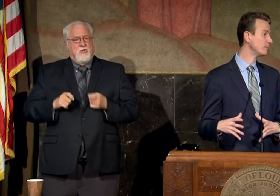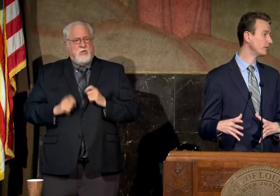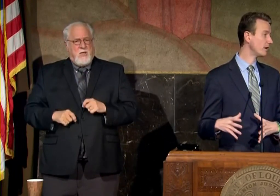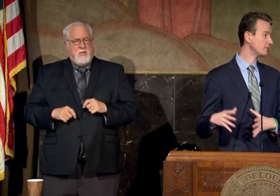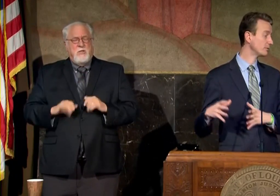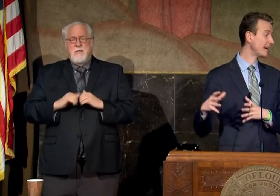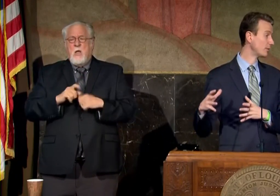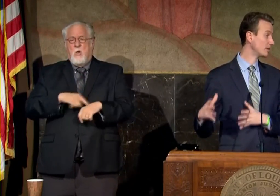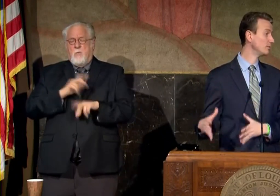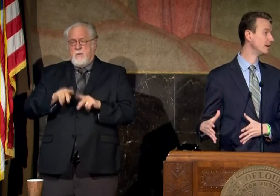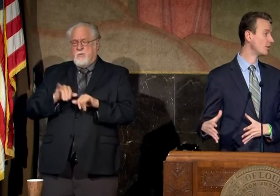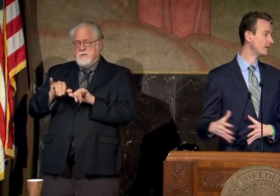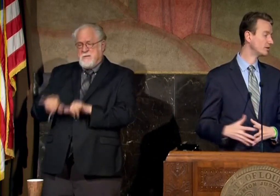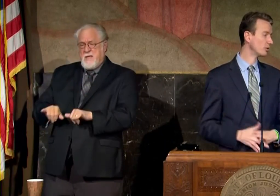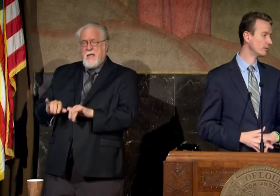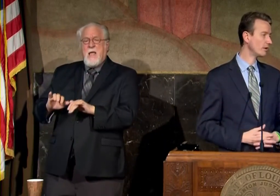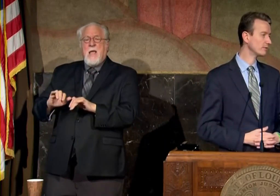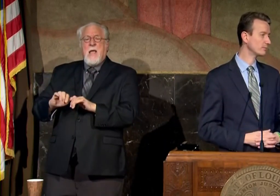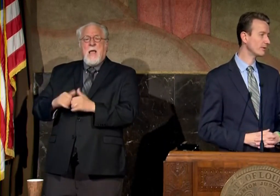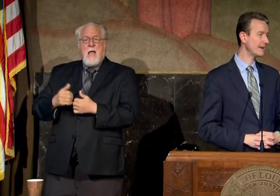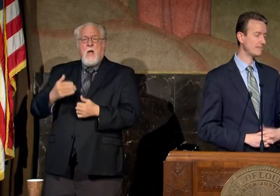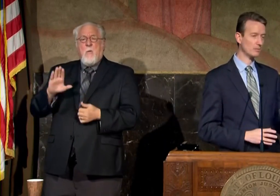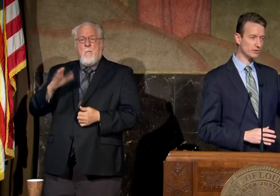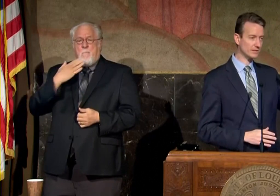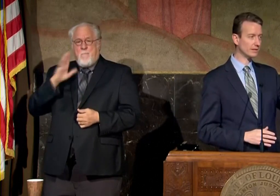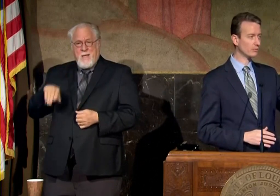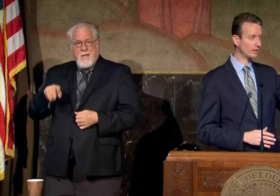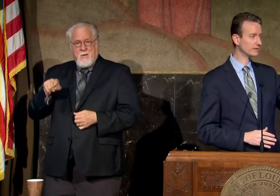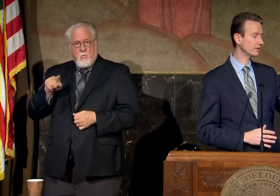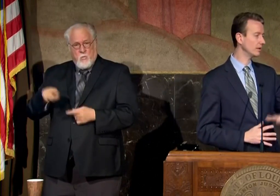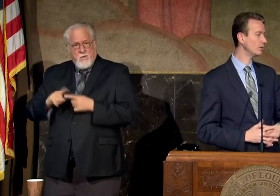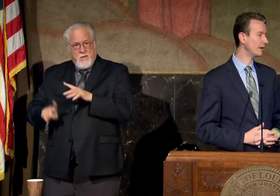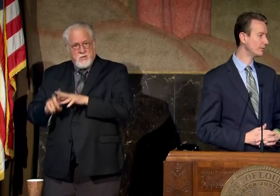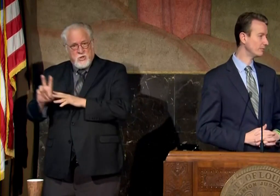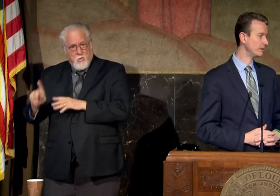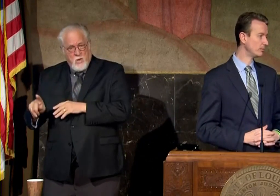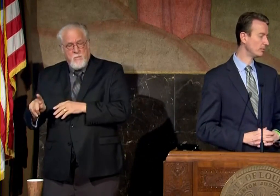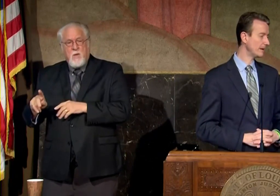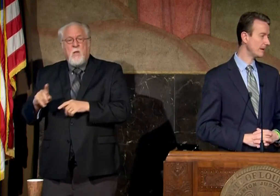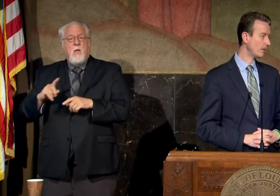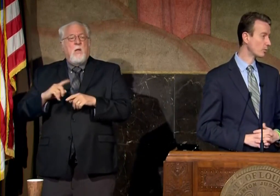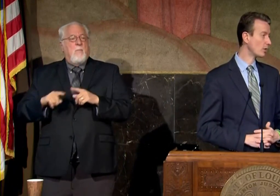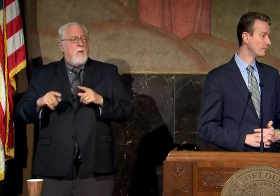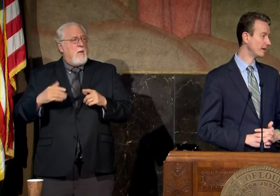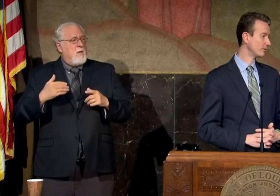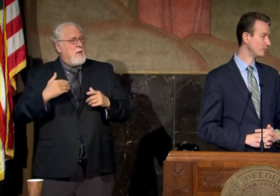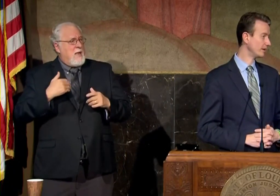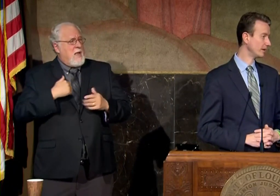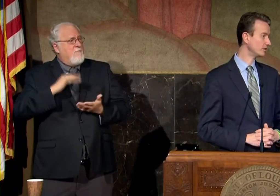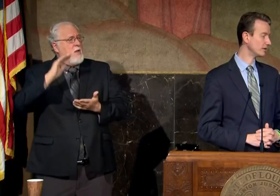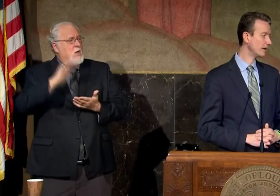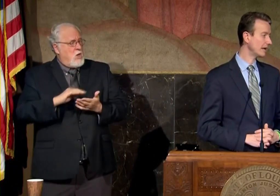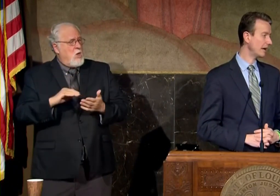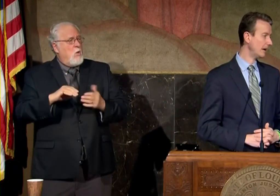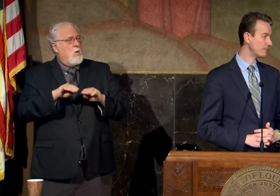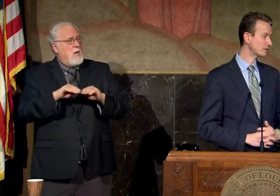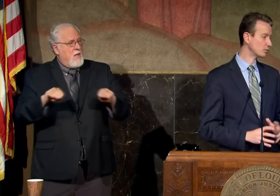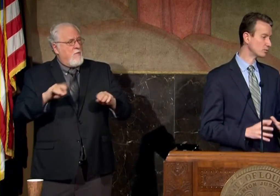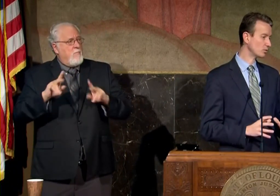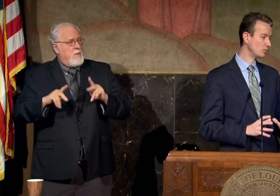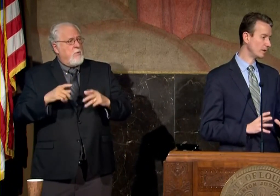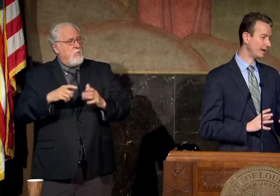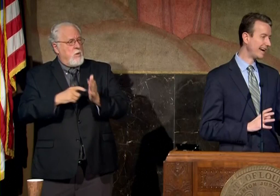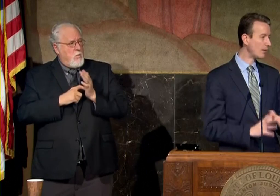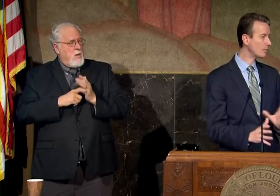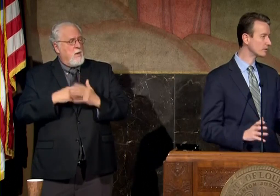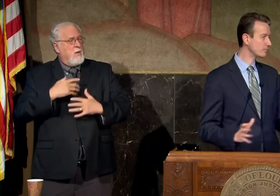stay for people in the hospital how acute they are when they show up in the hospital and we're still at a relatively low level of people requiring mechanical ventilation so